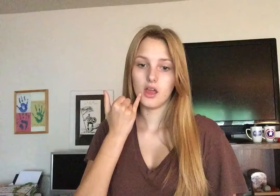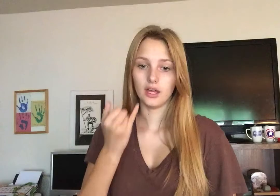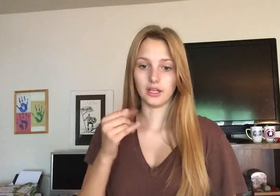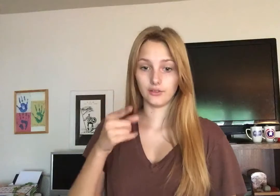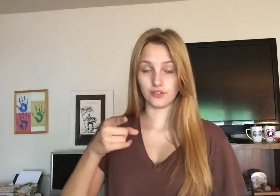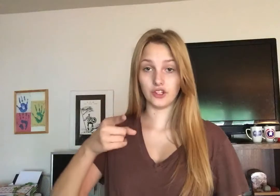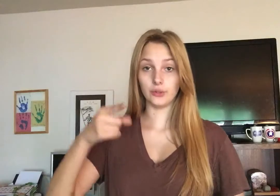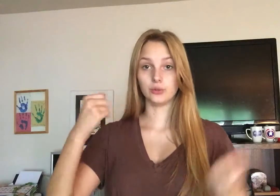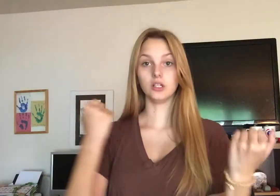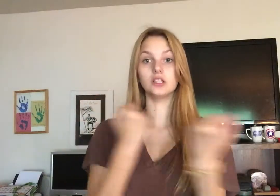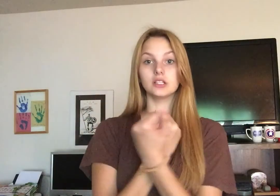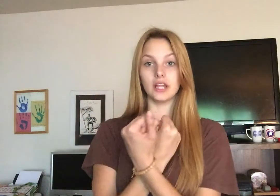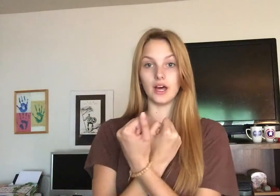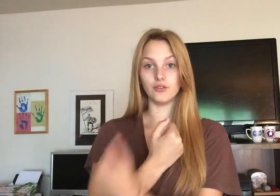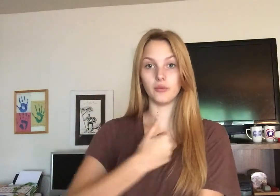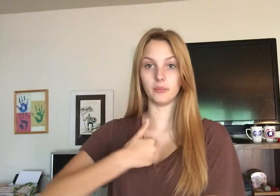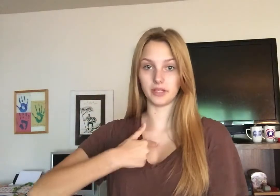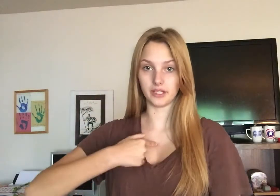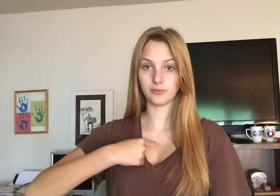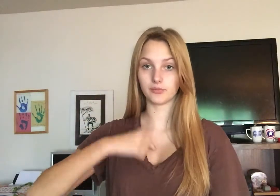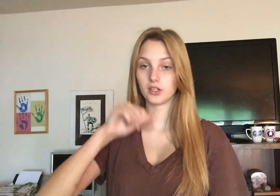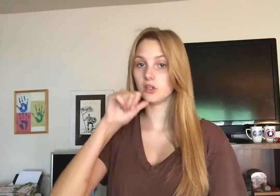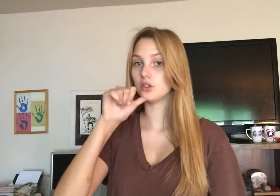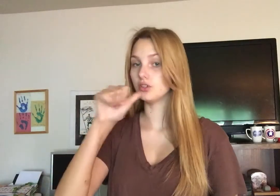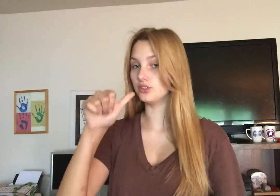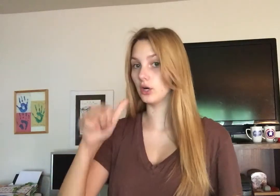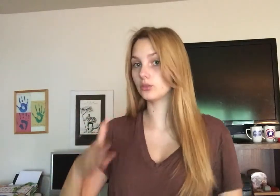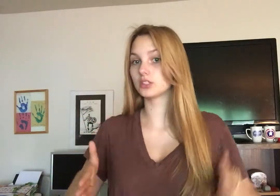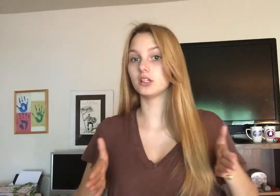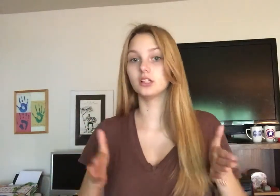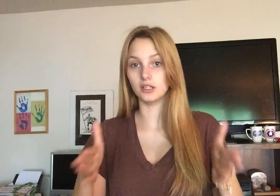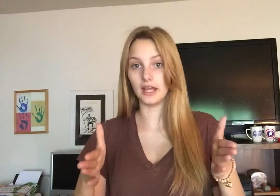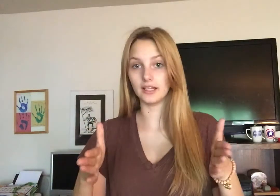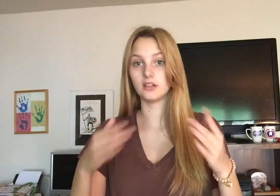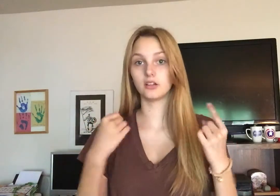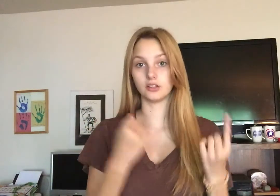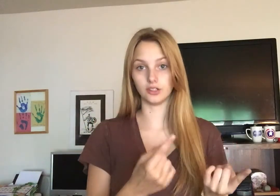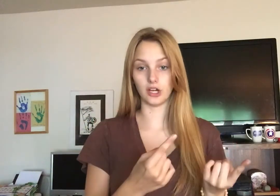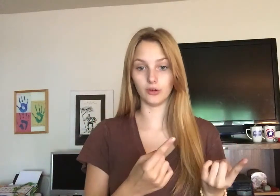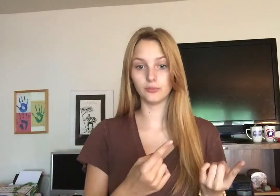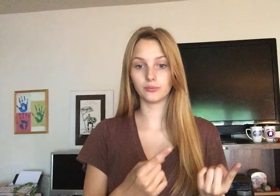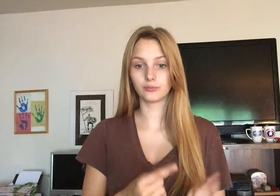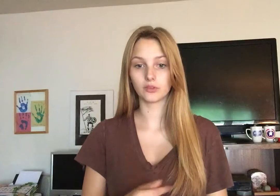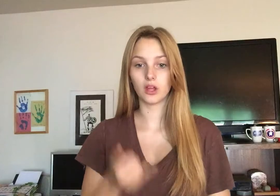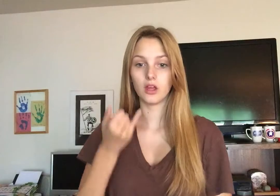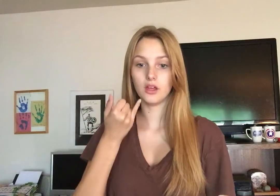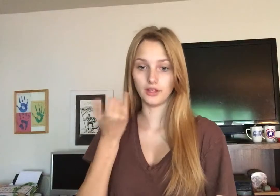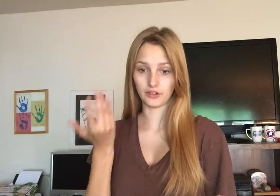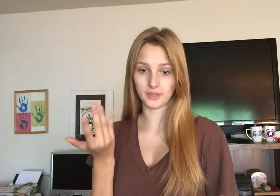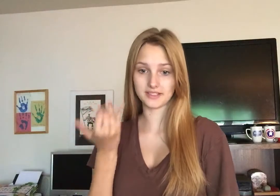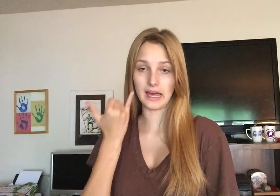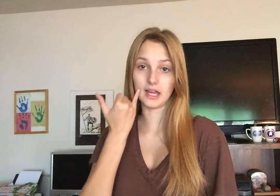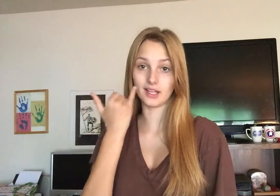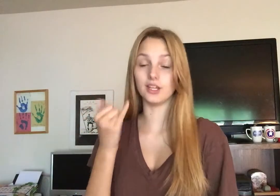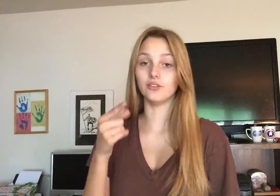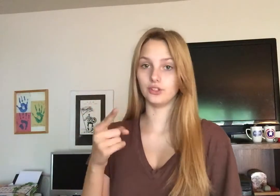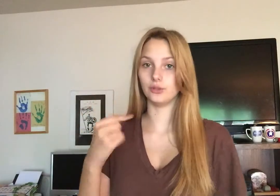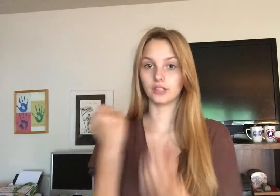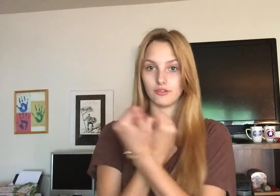So, if you love me, don't let go, and it repeats that, if you love